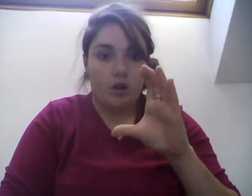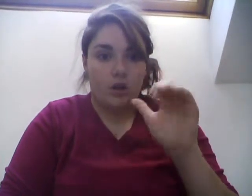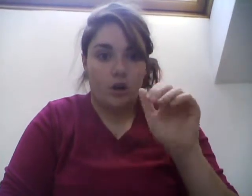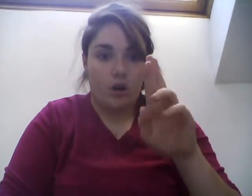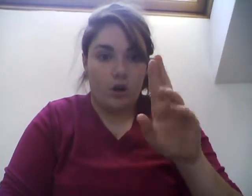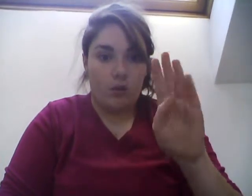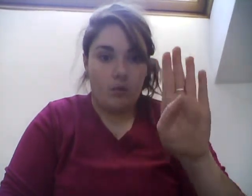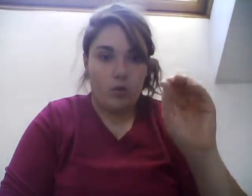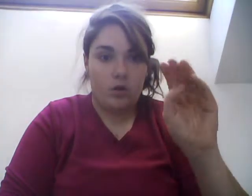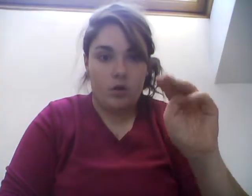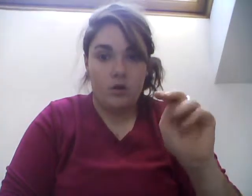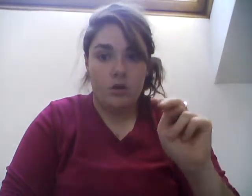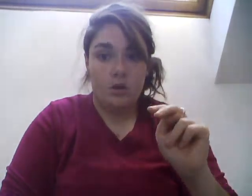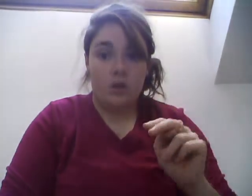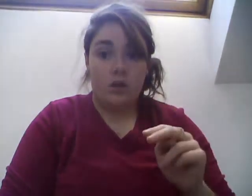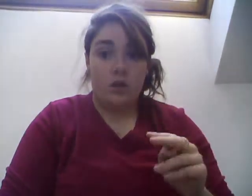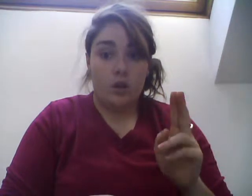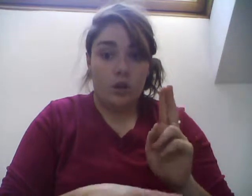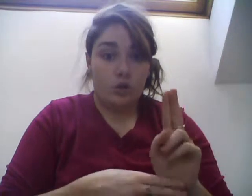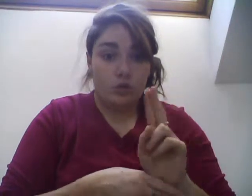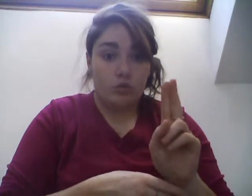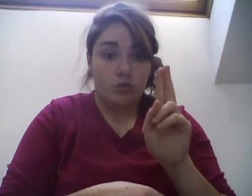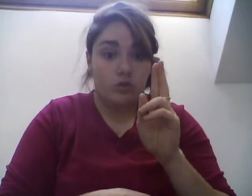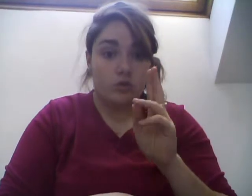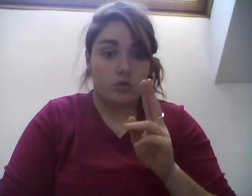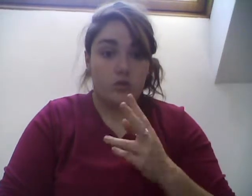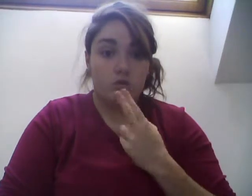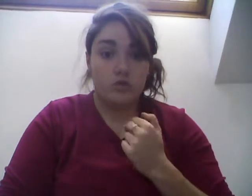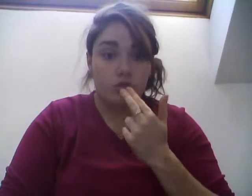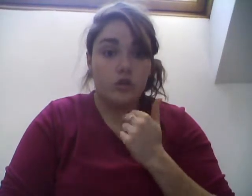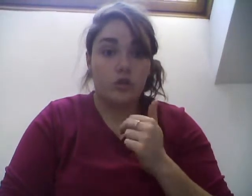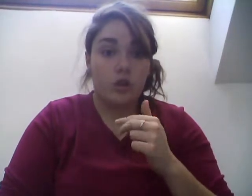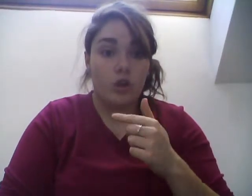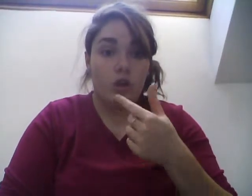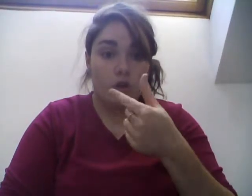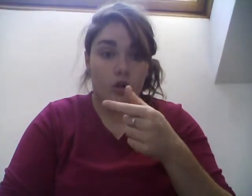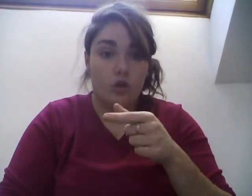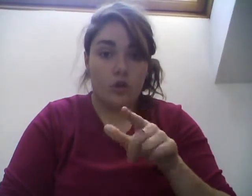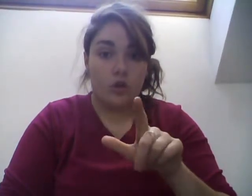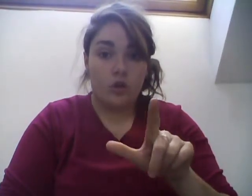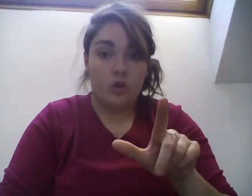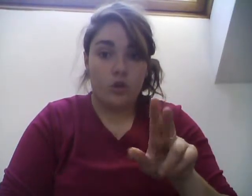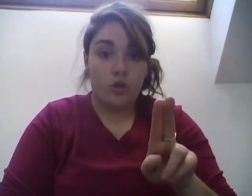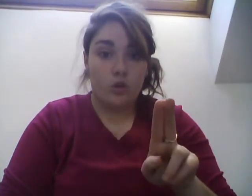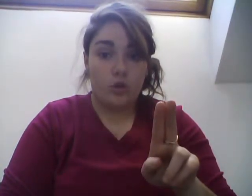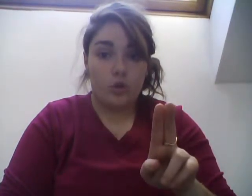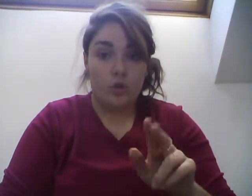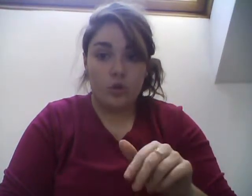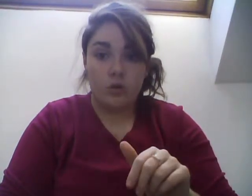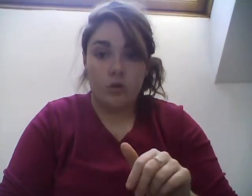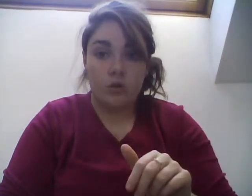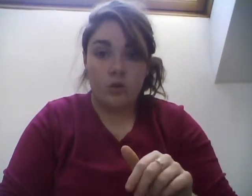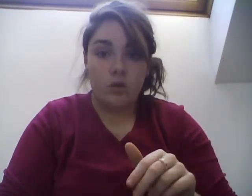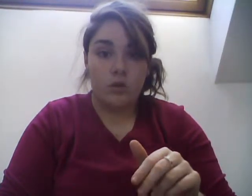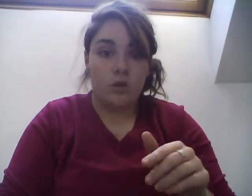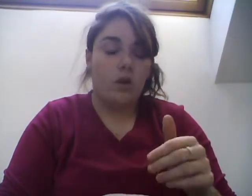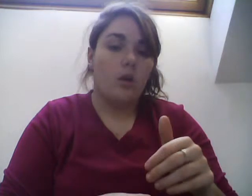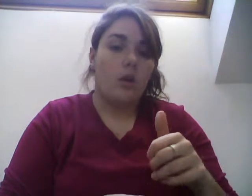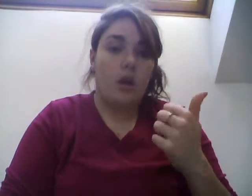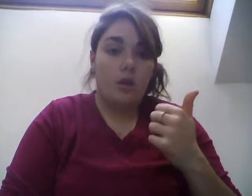which I'm writing out here, and there's some extra oxygen left over. So that sugar is